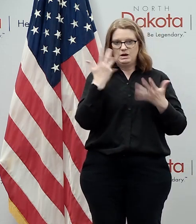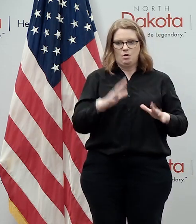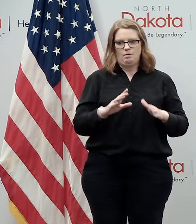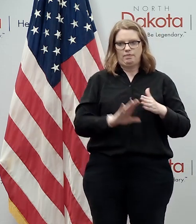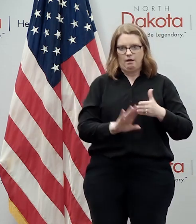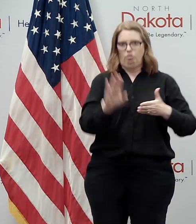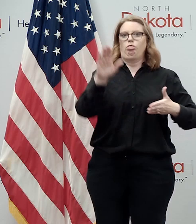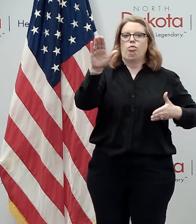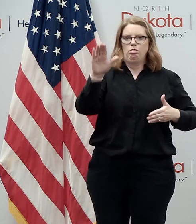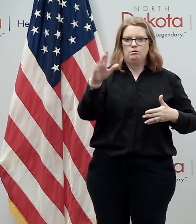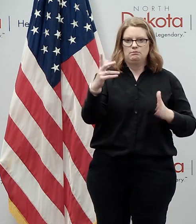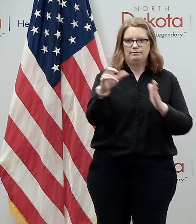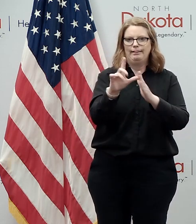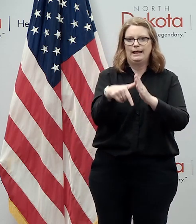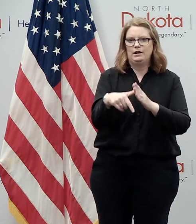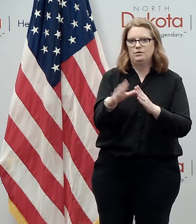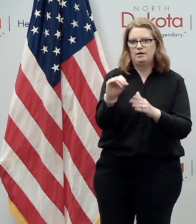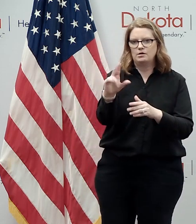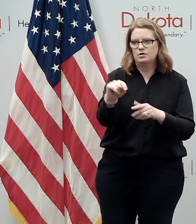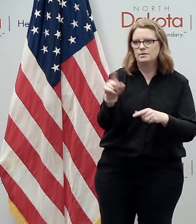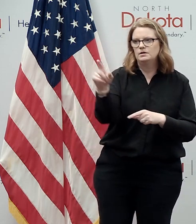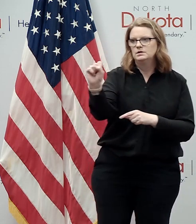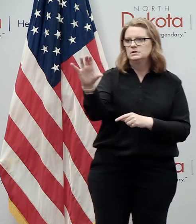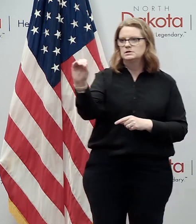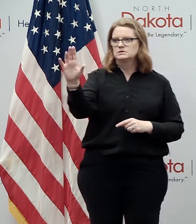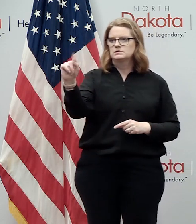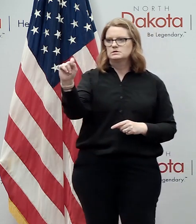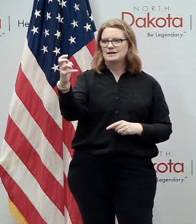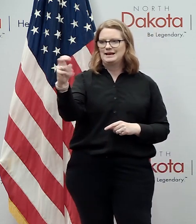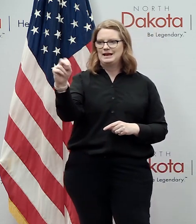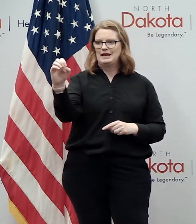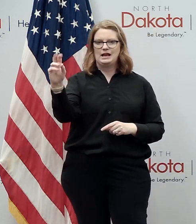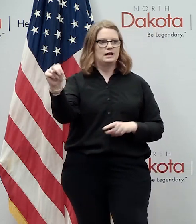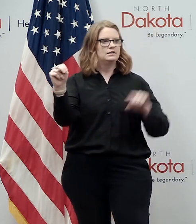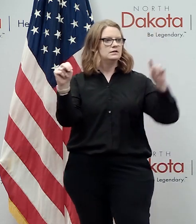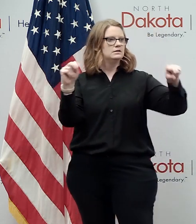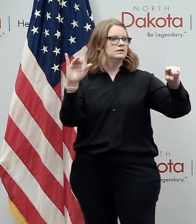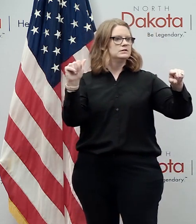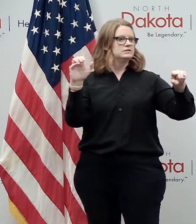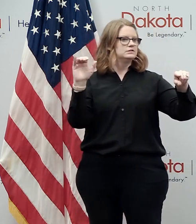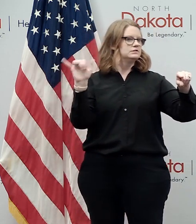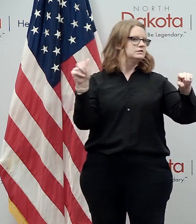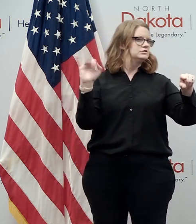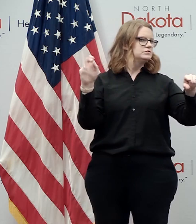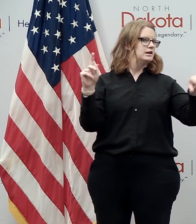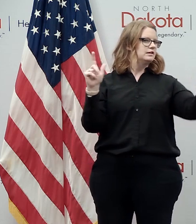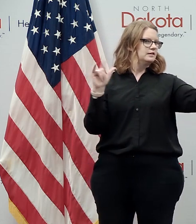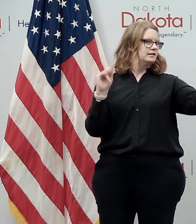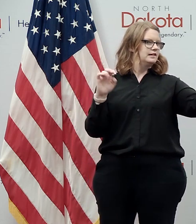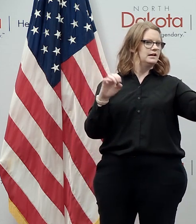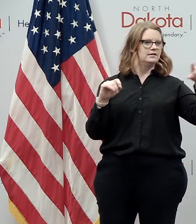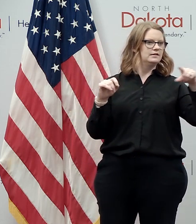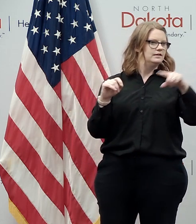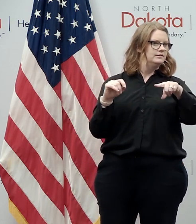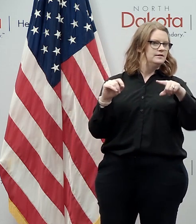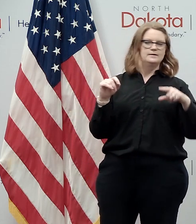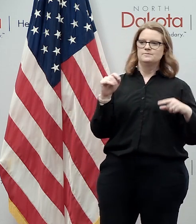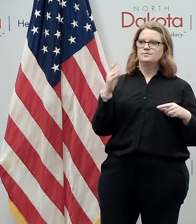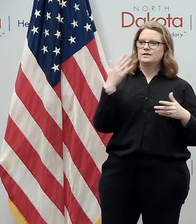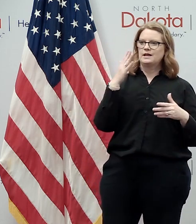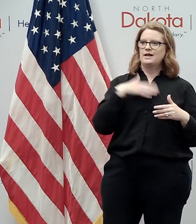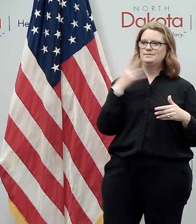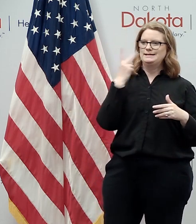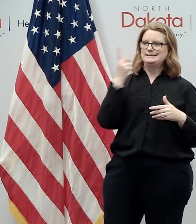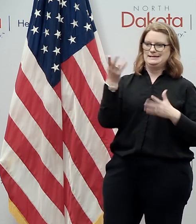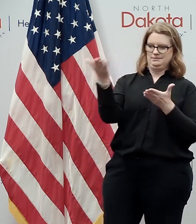going to scott hennon in the back and then we're going to go online and then back over to jack and then delane scott good it's good see you in person